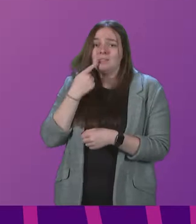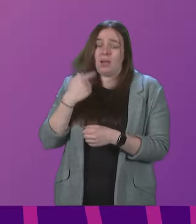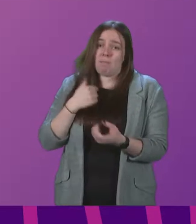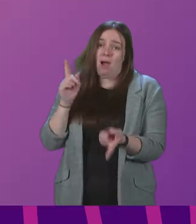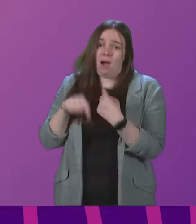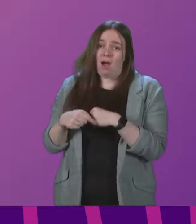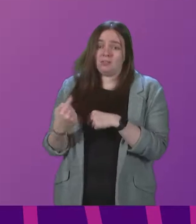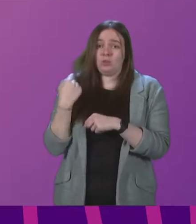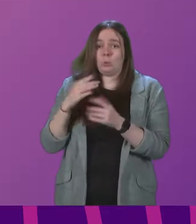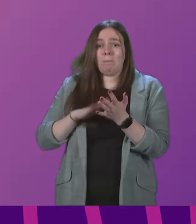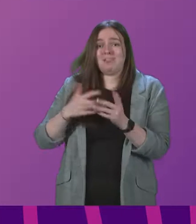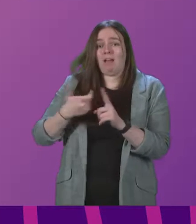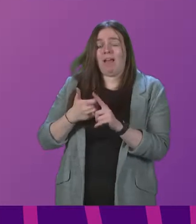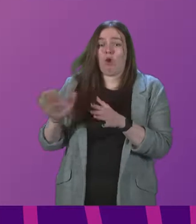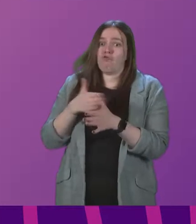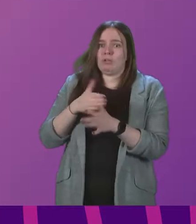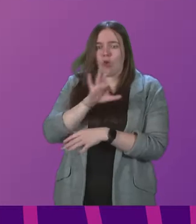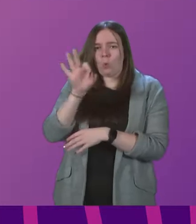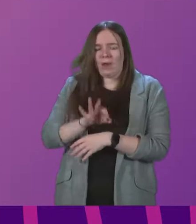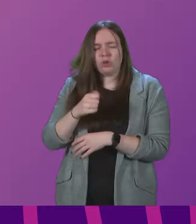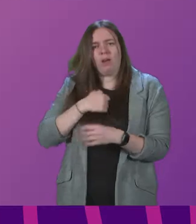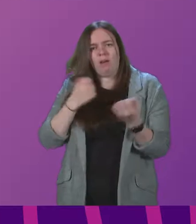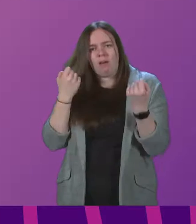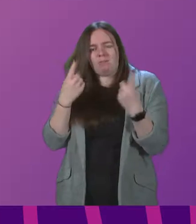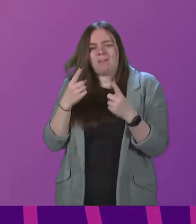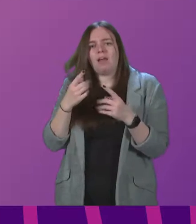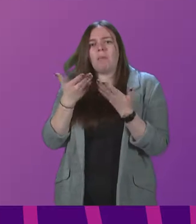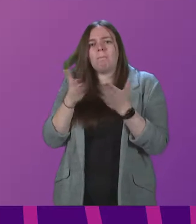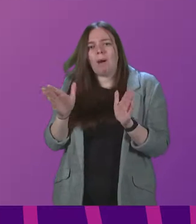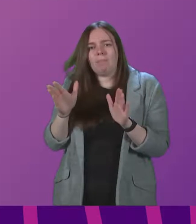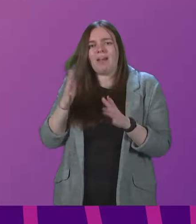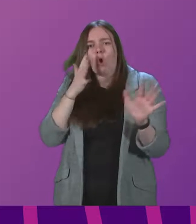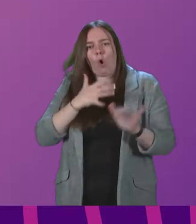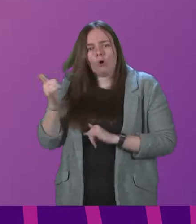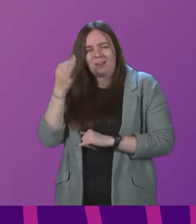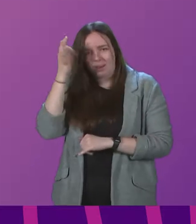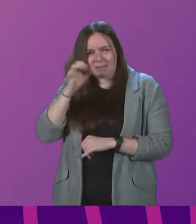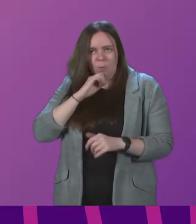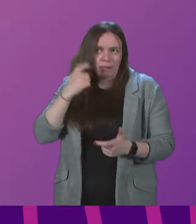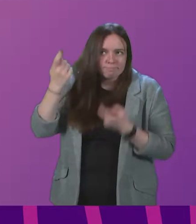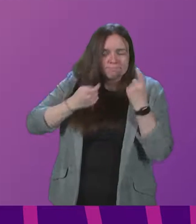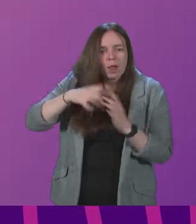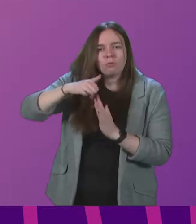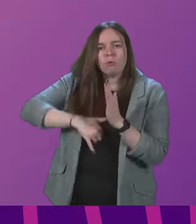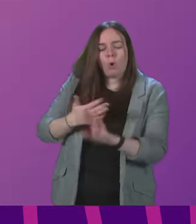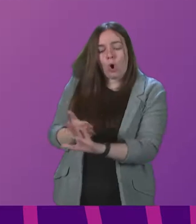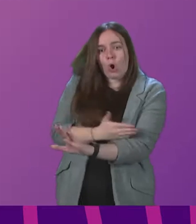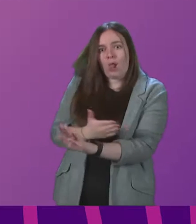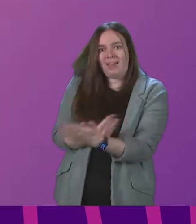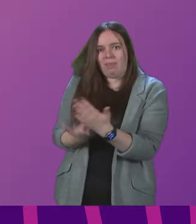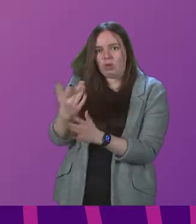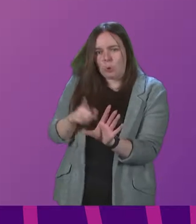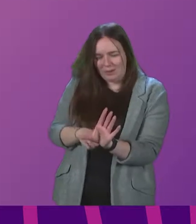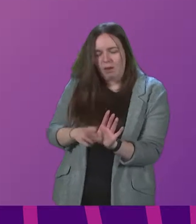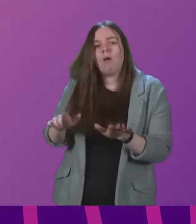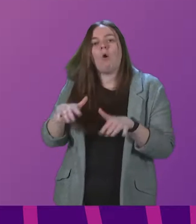to Mr Kerr's original question, my understanding is that the Public Audit Committee will consider this report early in the new year. And,